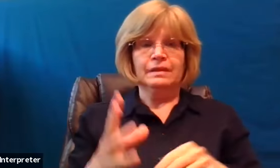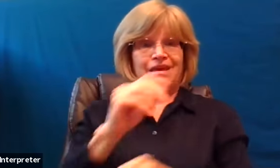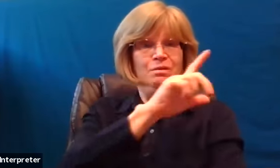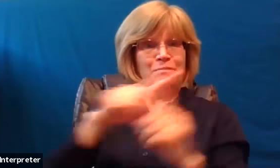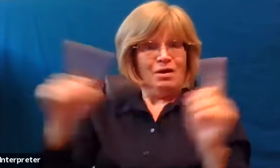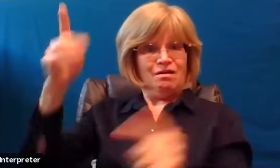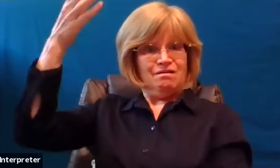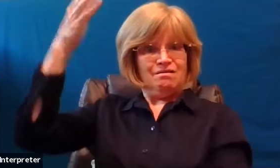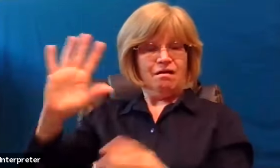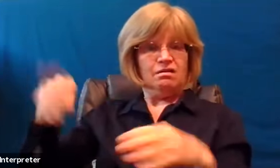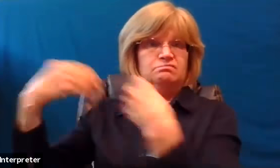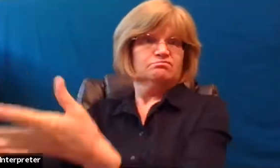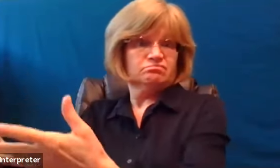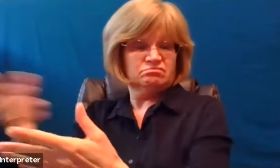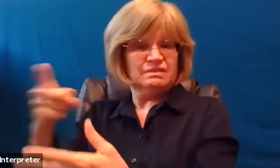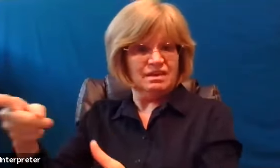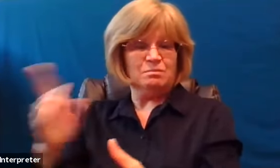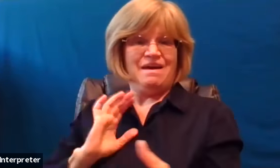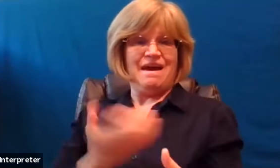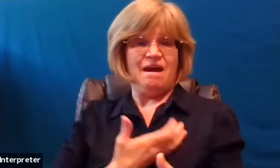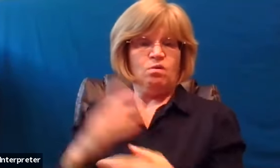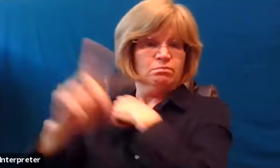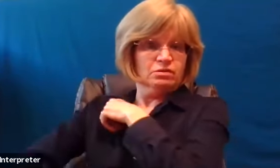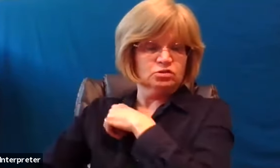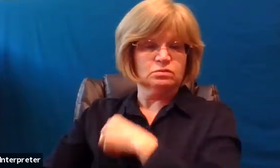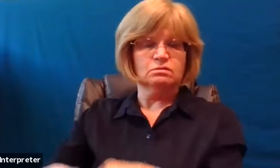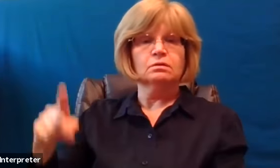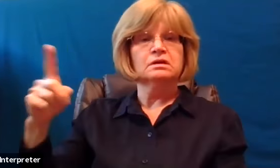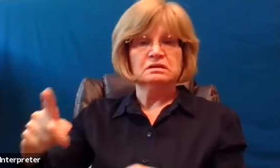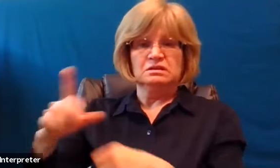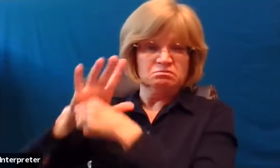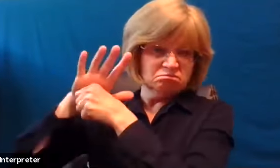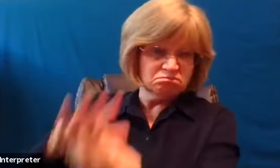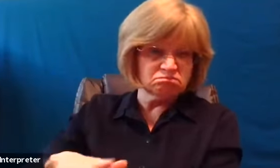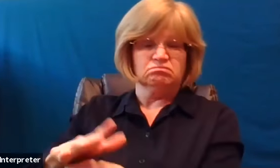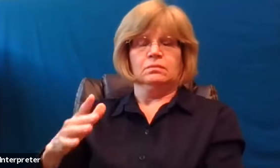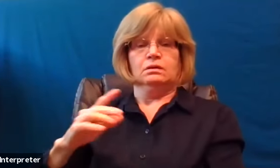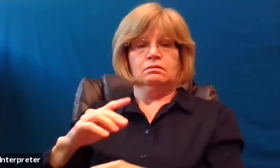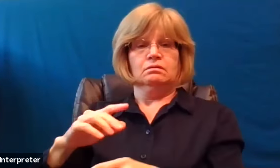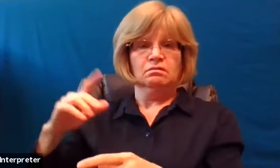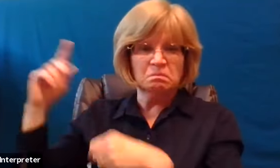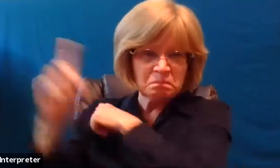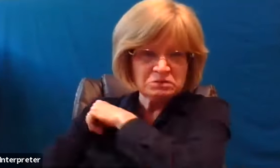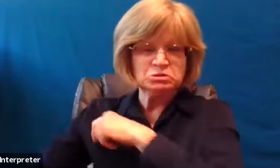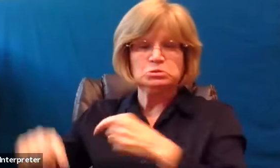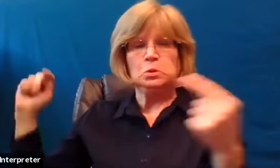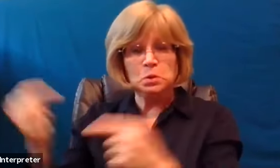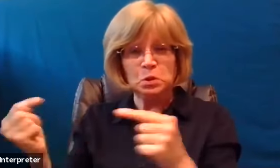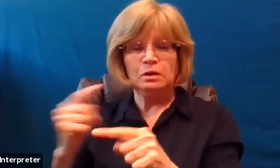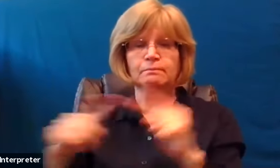He was oppressed and he was afflicted, yet he did not open his mouth. Like a lamb that is led to the slaughter, and